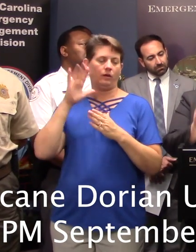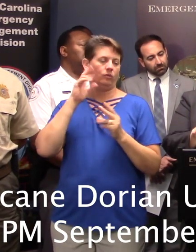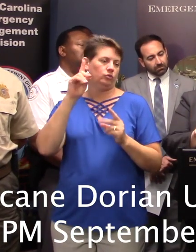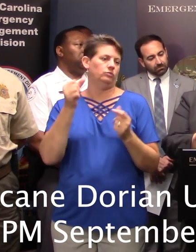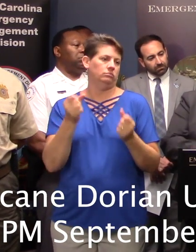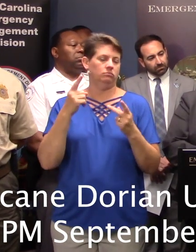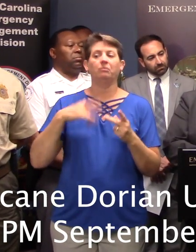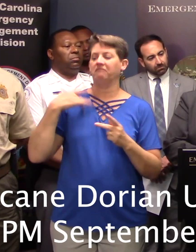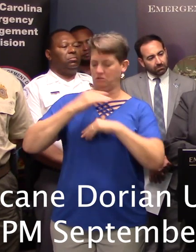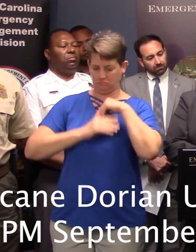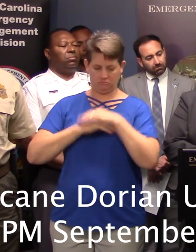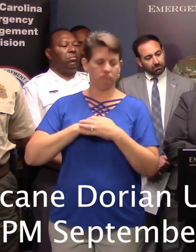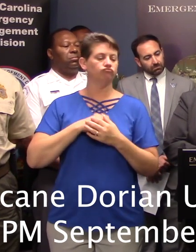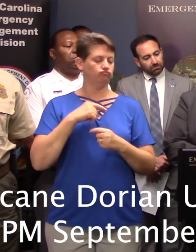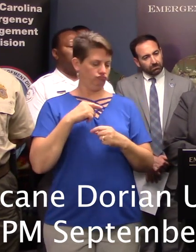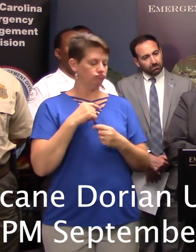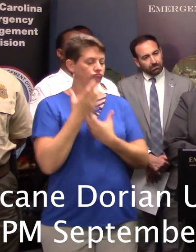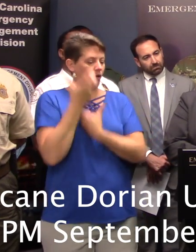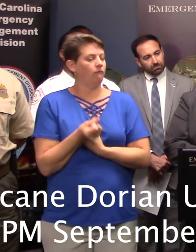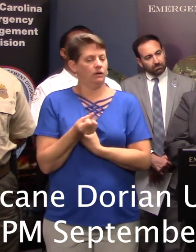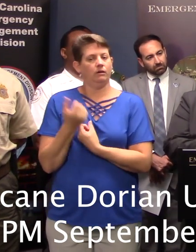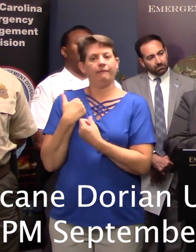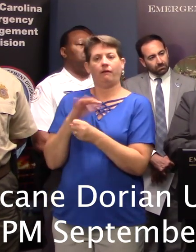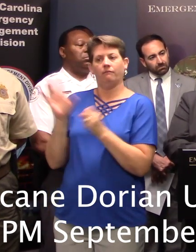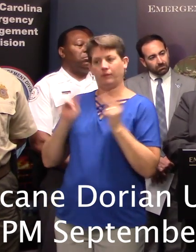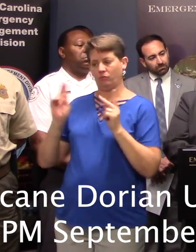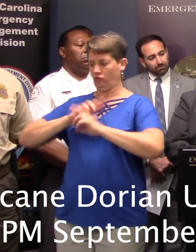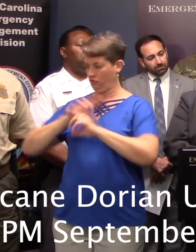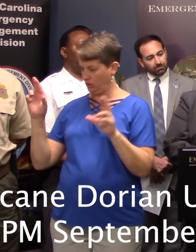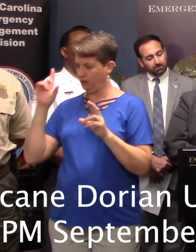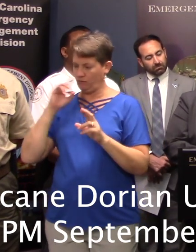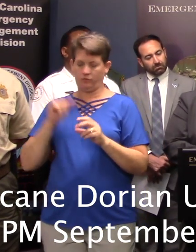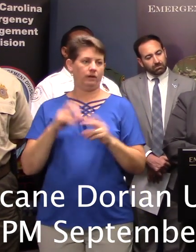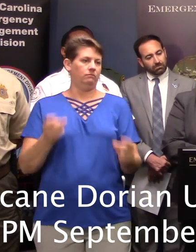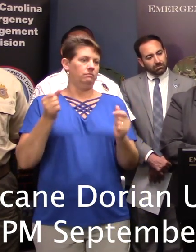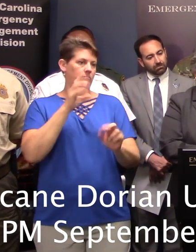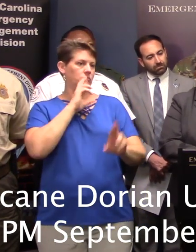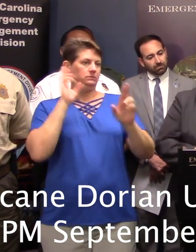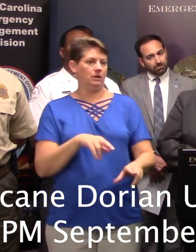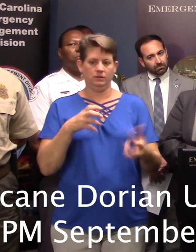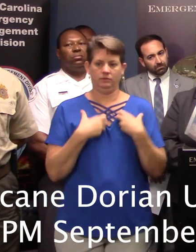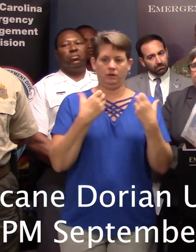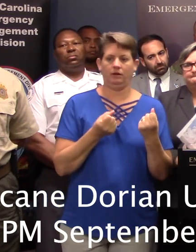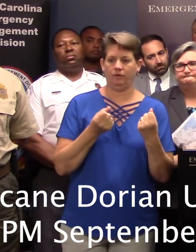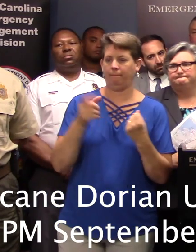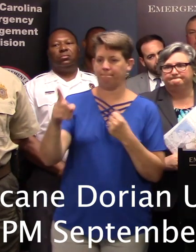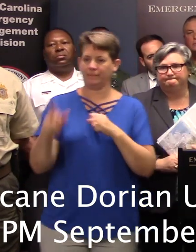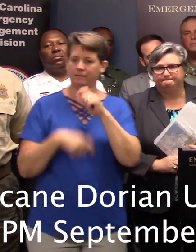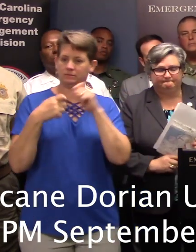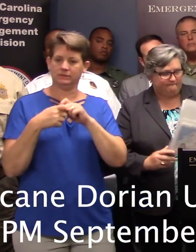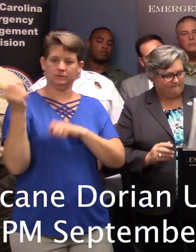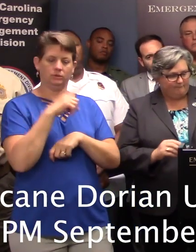we've got enough crews prepositioned and ready to move in for an immediate response and recovery. I've gotten a specific question on the